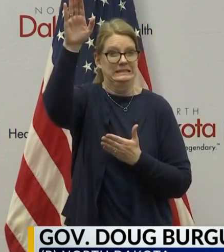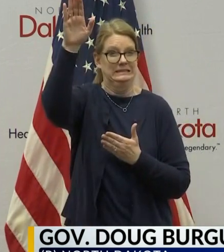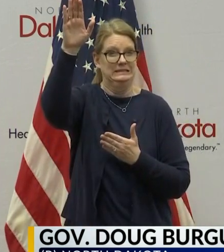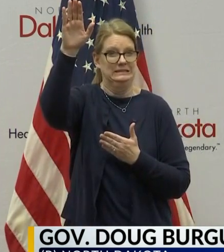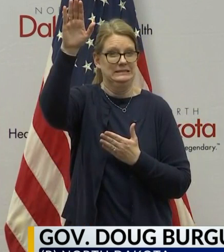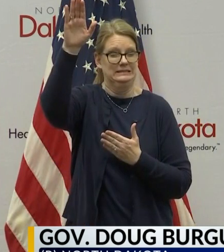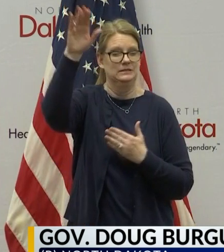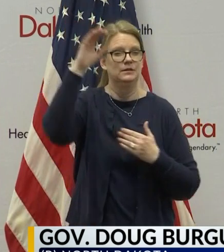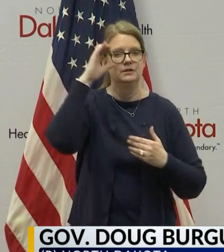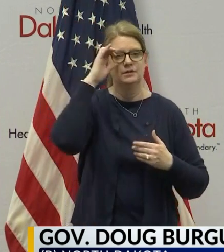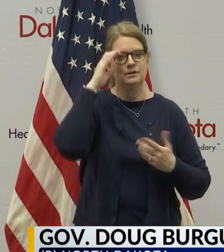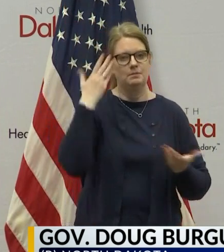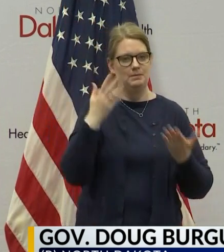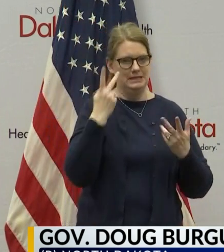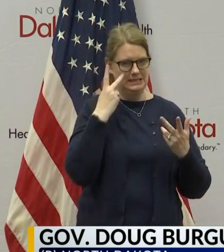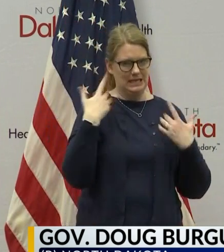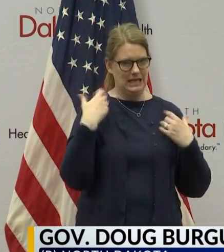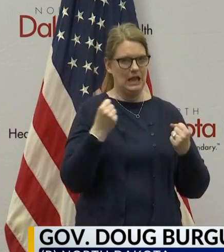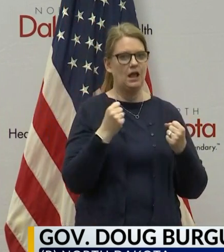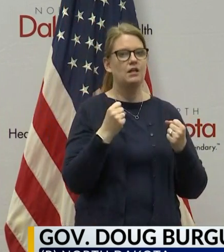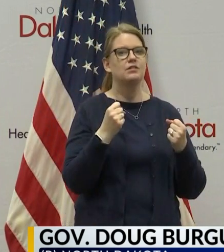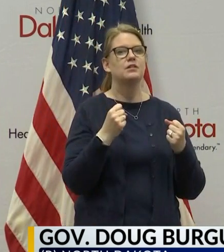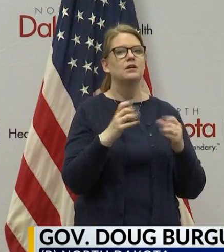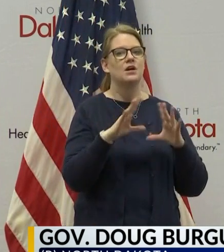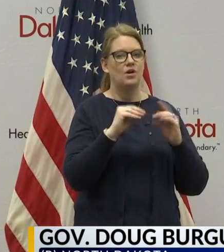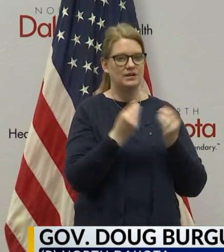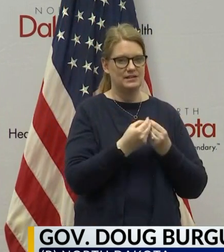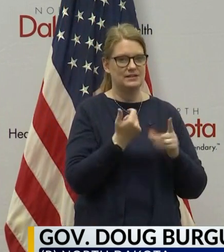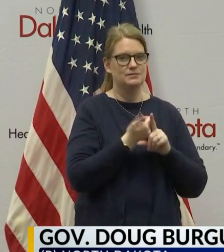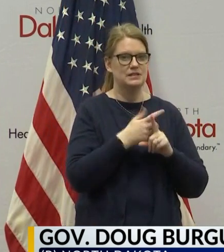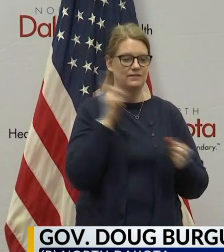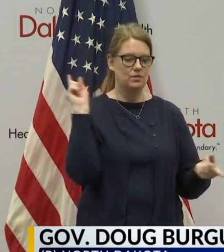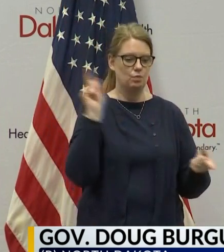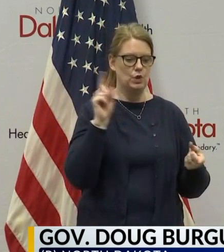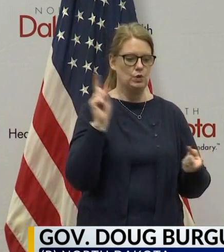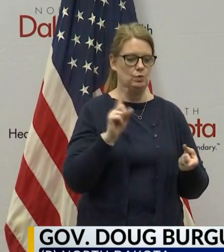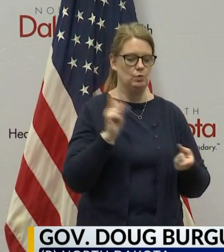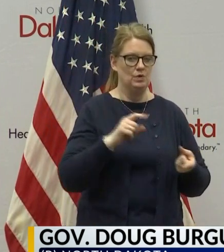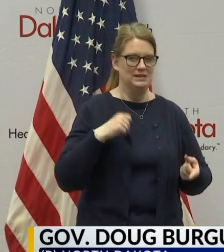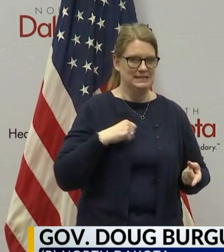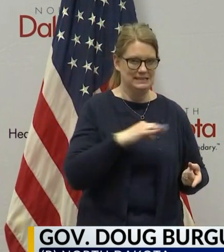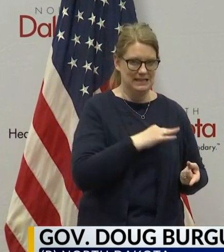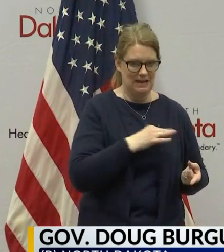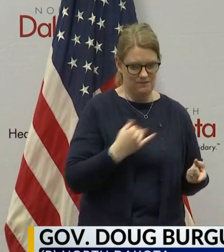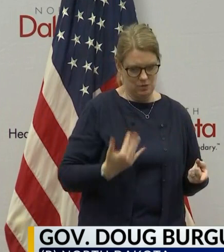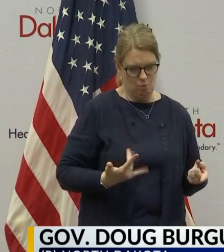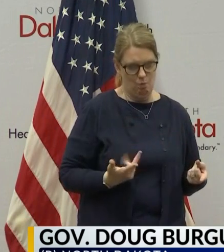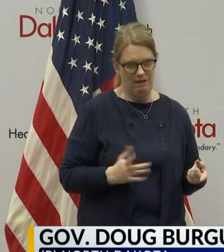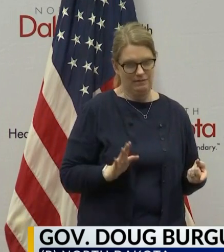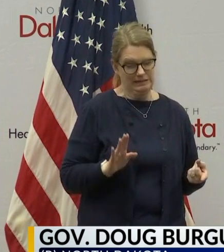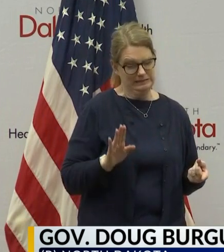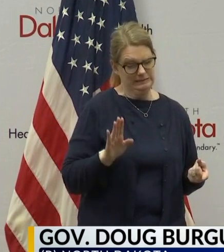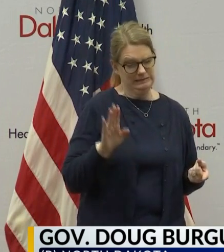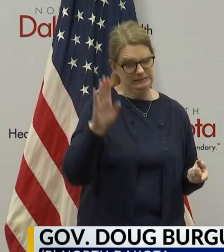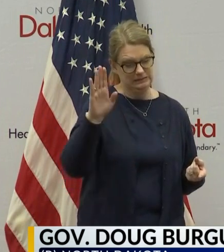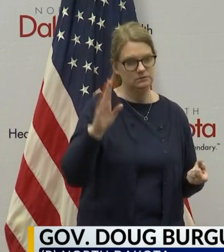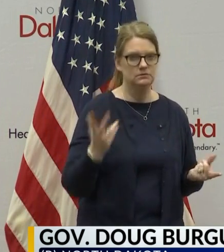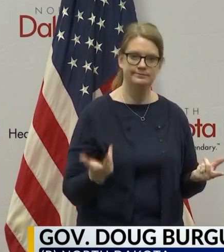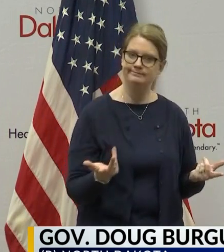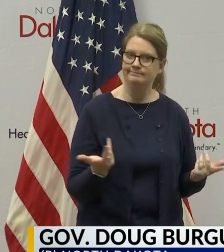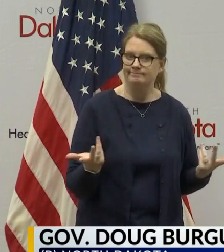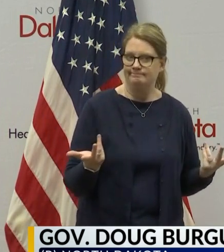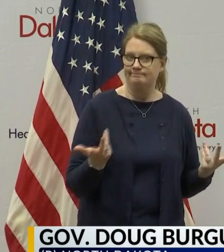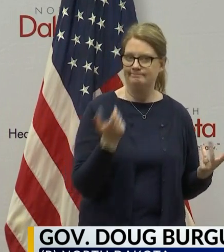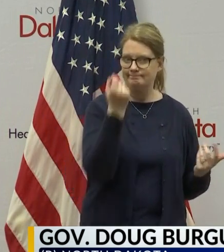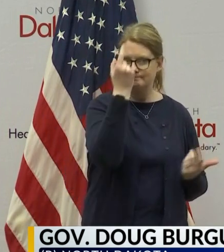see health organizations even furloughing or reducing staffing levels of some of their staff because, you if you're not doing,